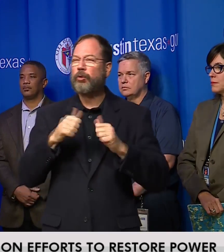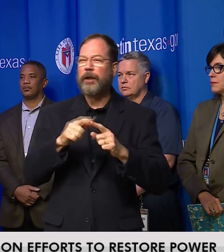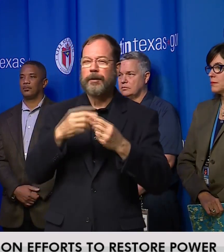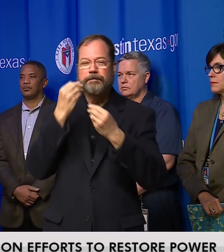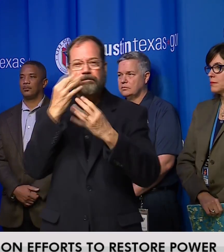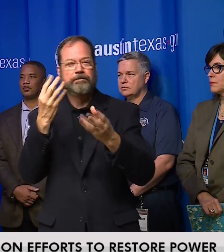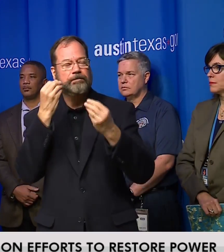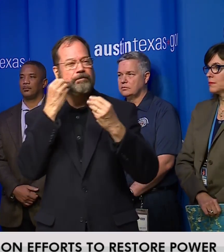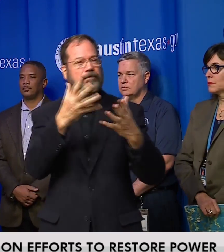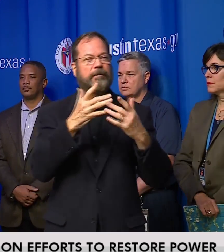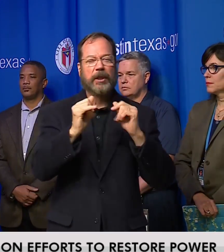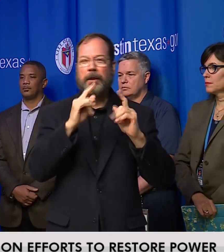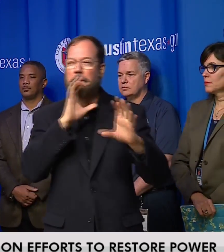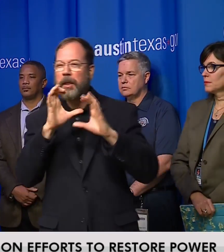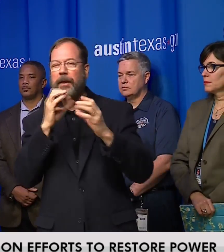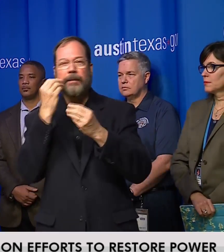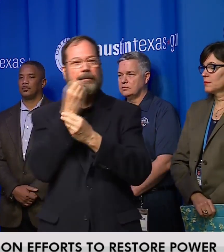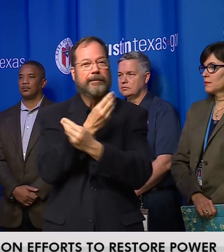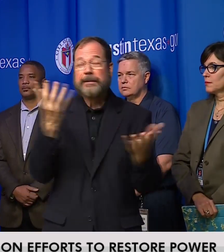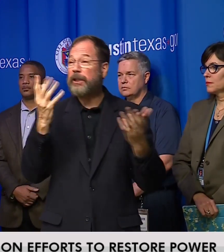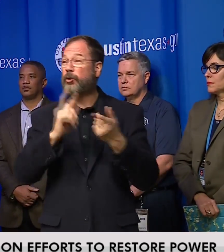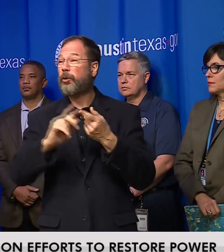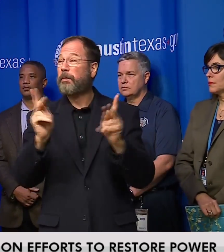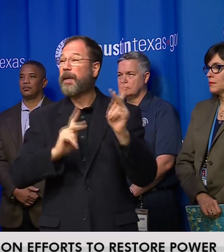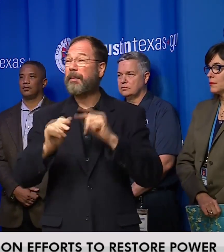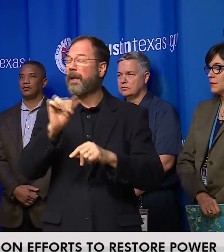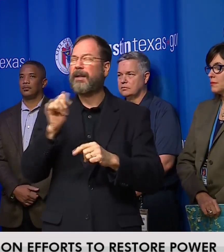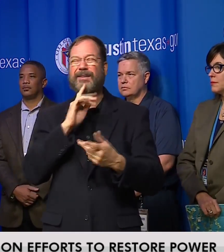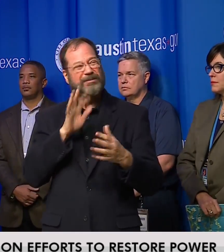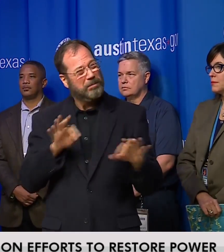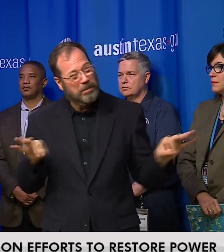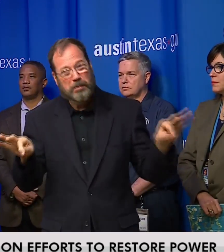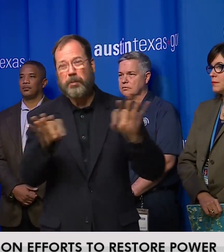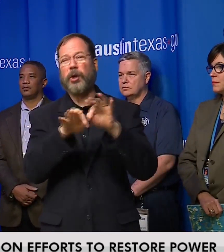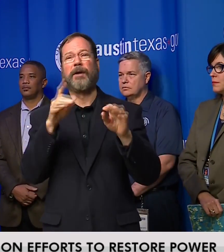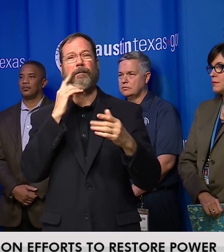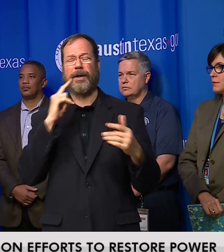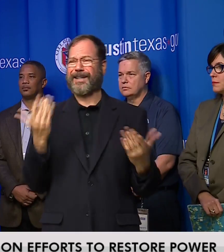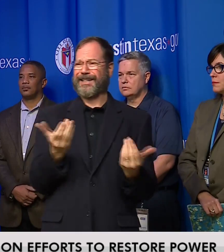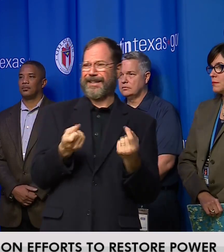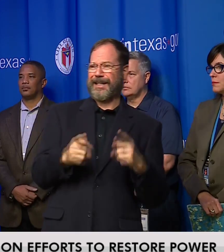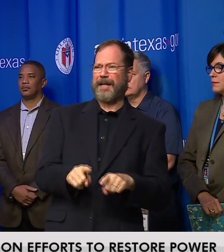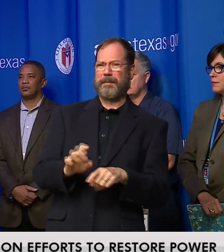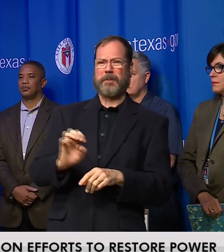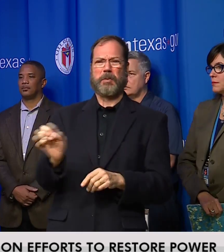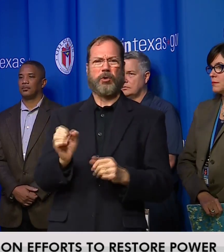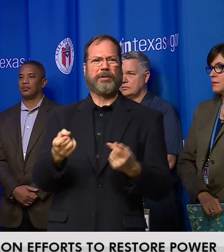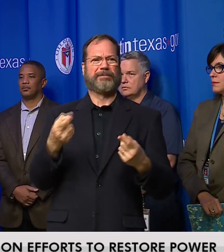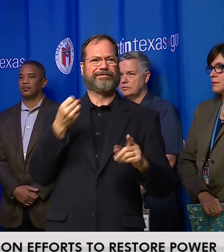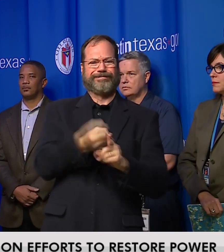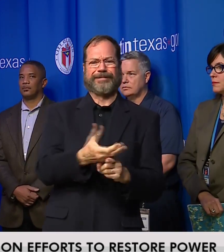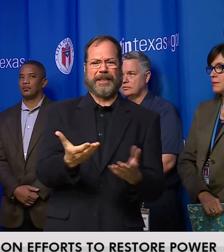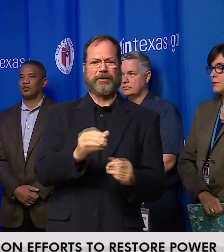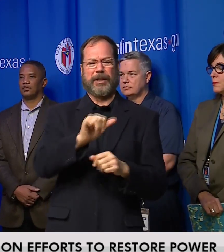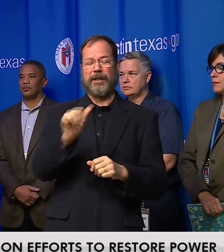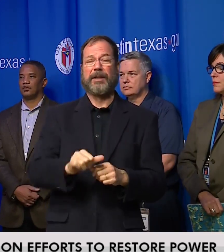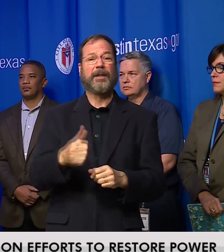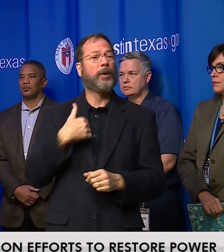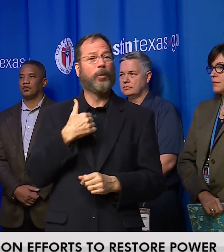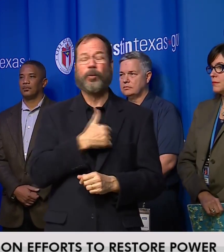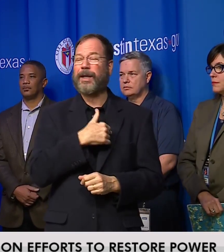communication to the public is essential in an emergency like this. And once again, the city hasn't delivered.